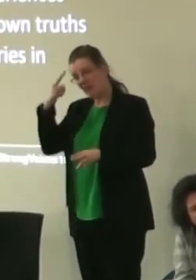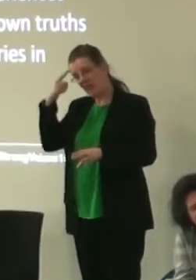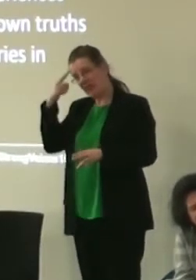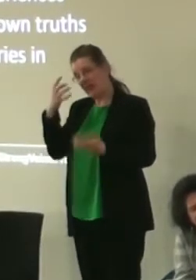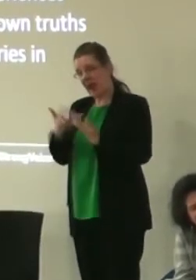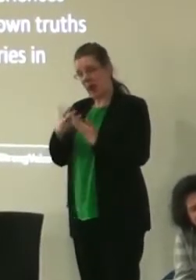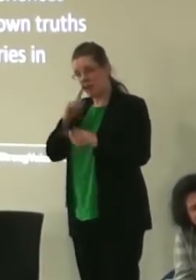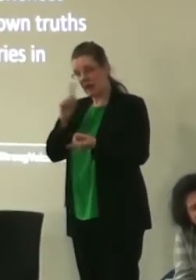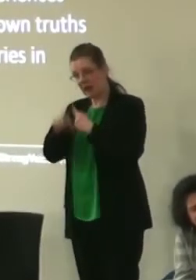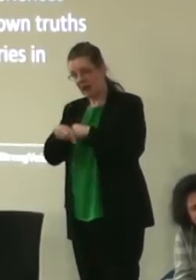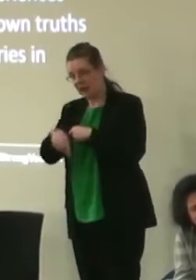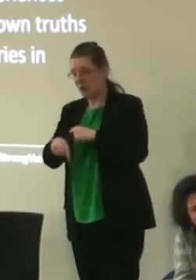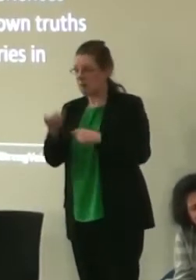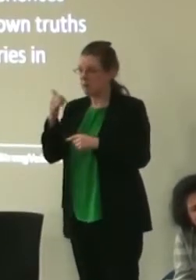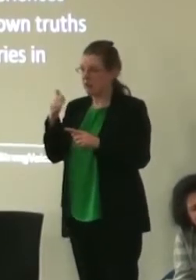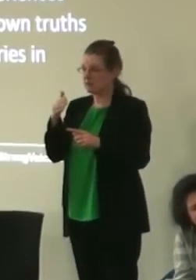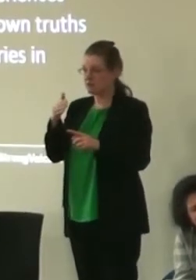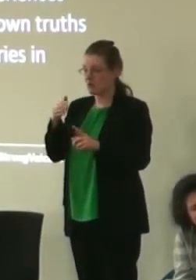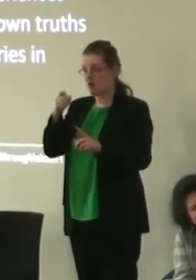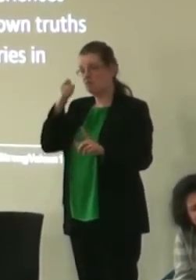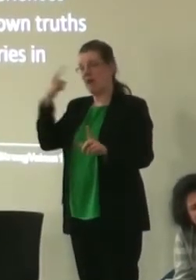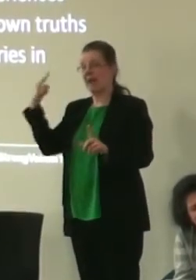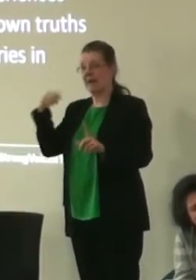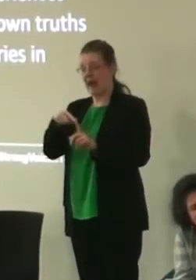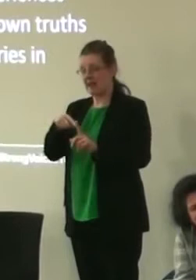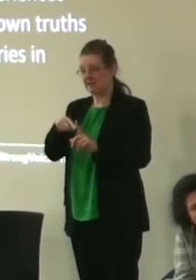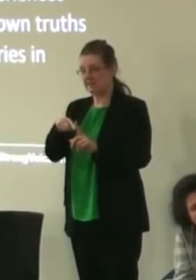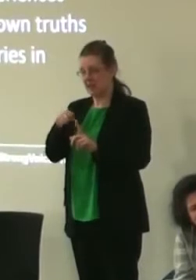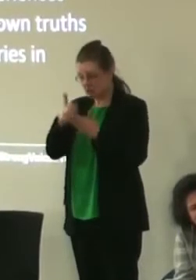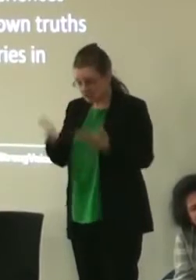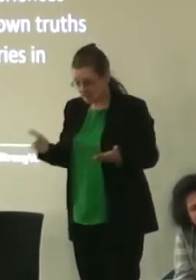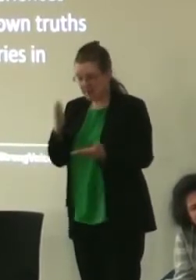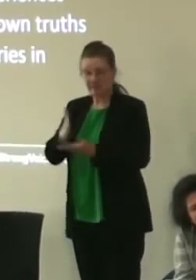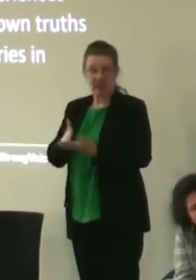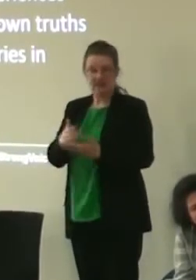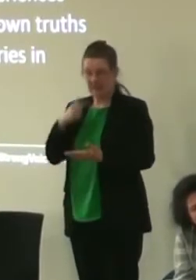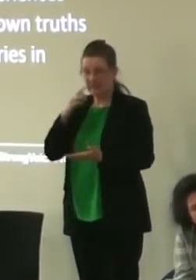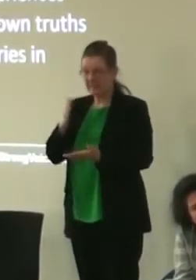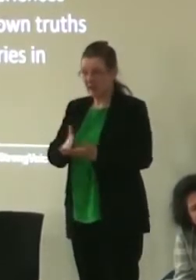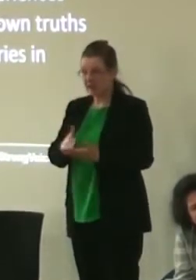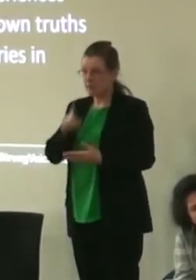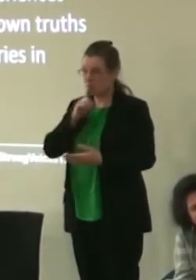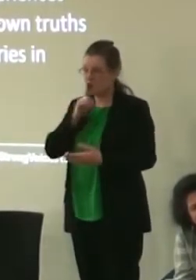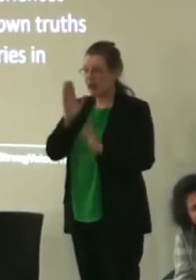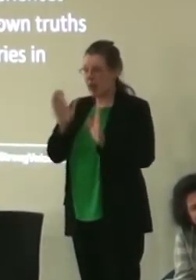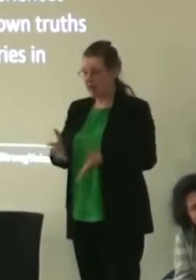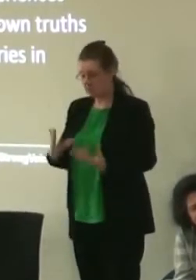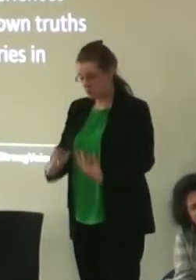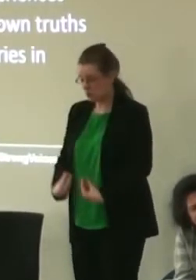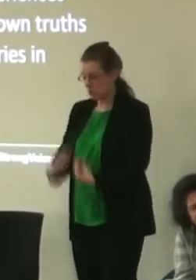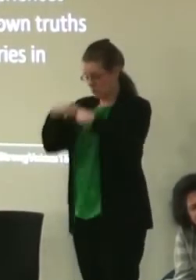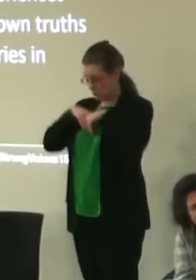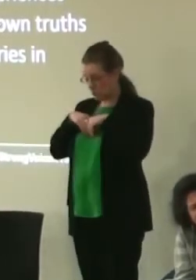that might actually recognise and respect the fact and I think it is a fact that people have to process stuff